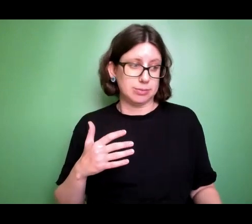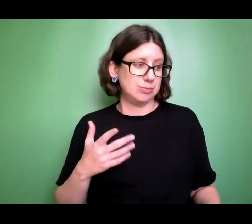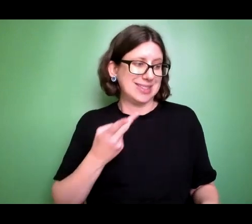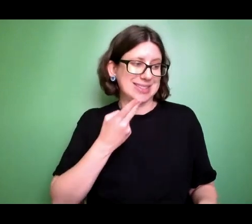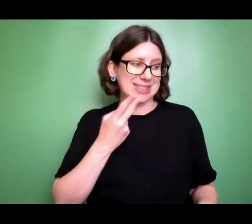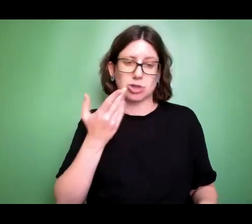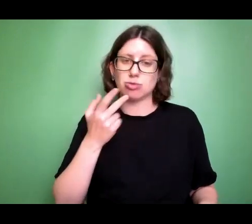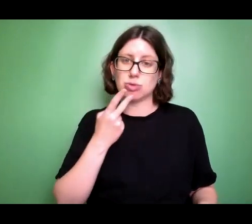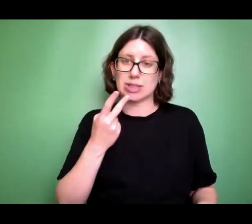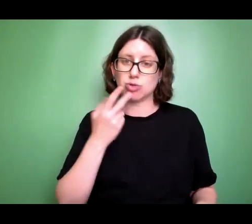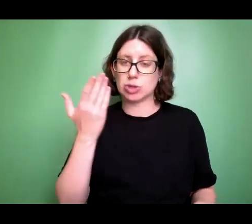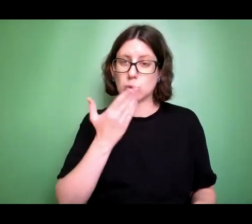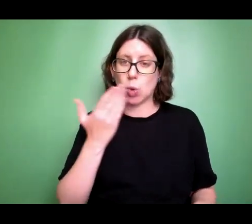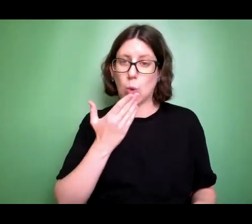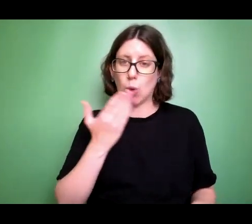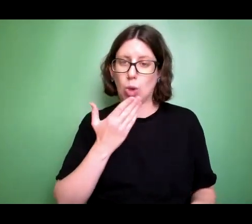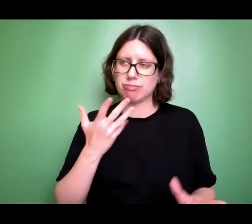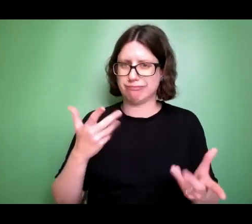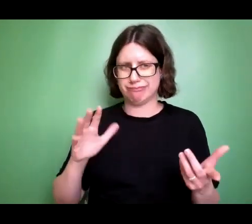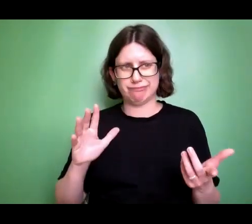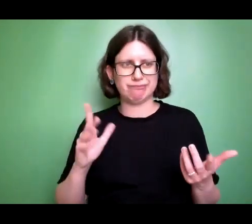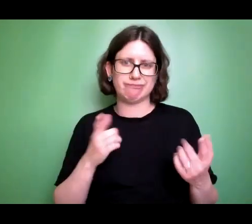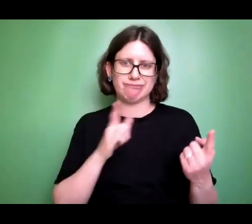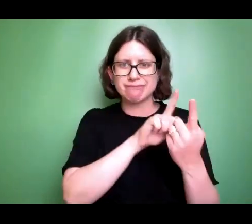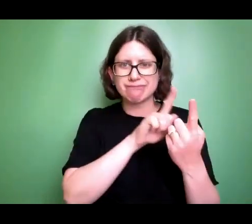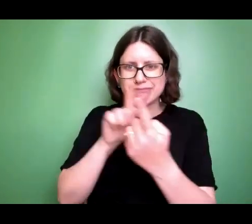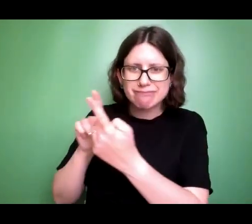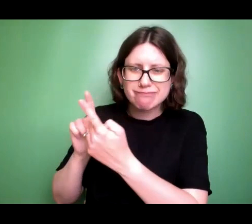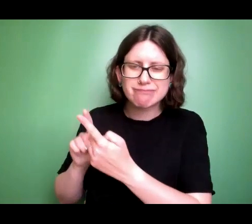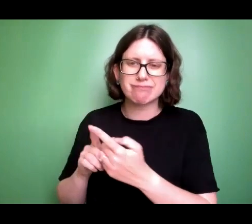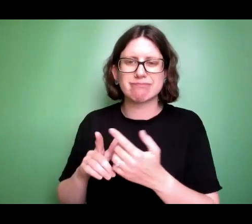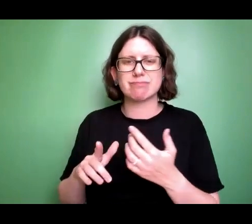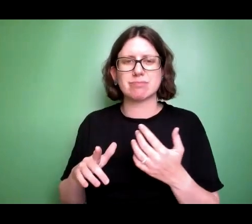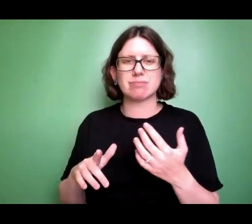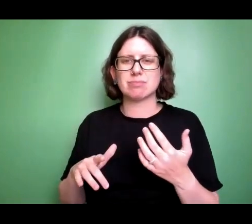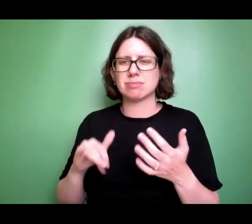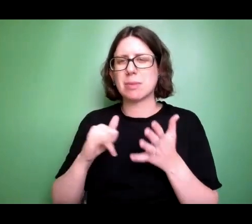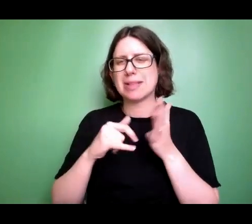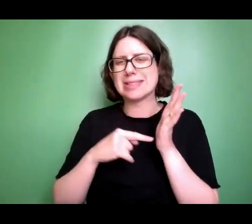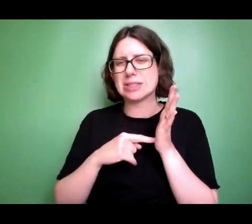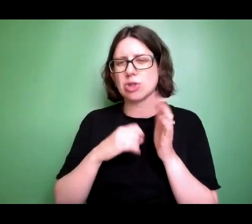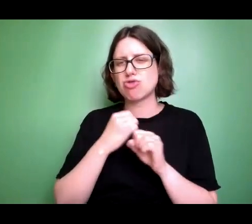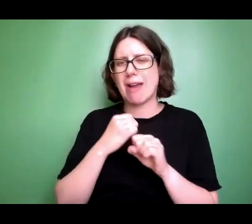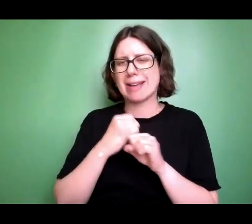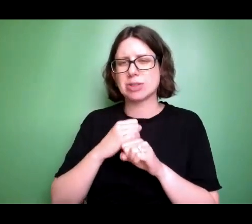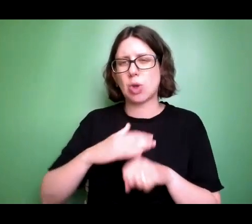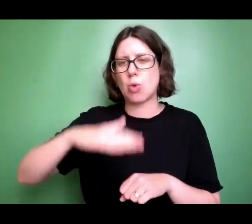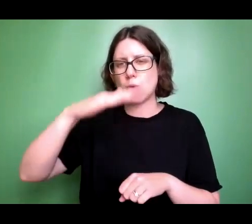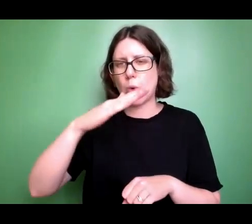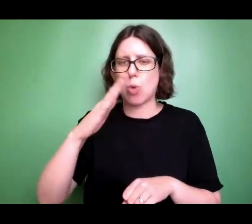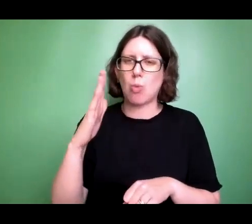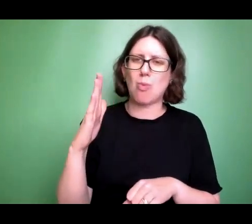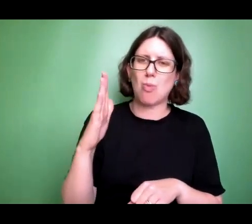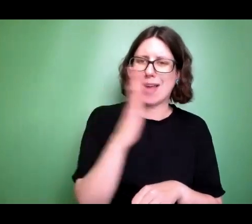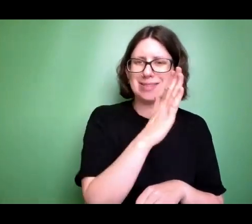I used to go to a school called St. Gregory's in Northwest London. Anyone from St. Greg's? No. Anyone from Northwest London? No.